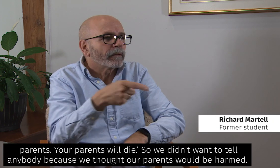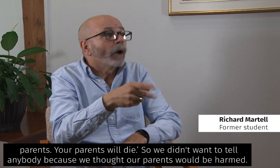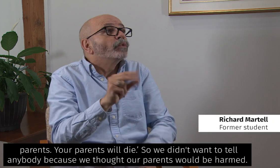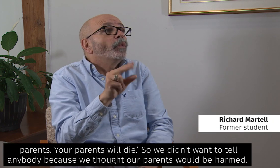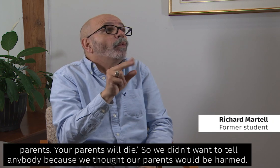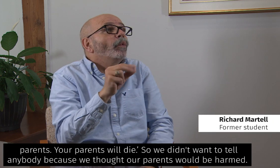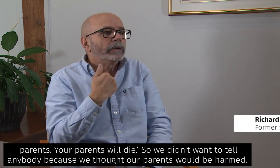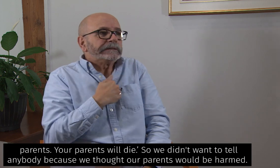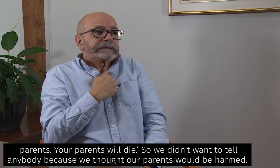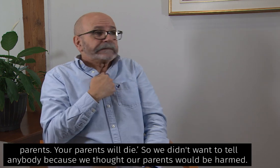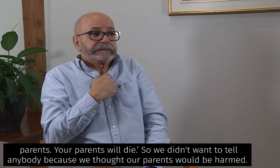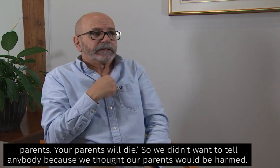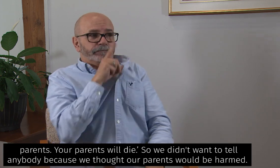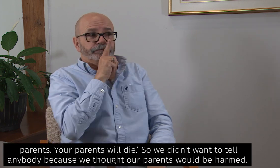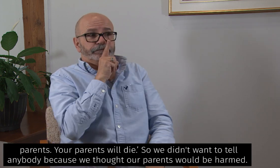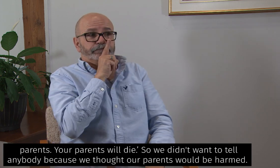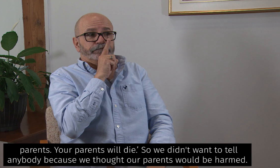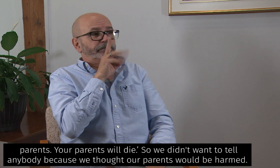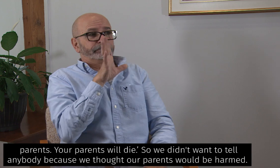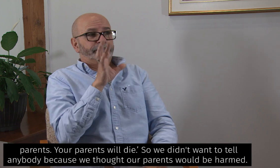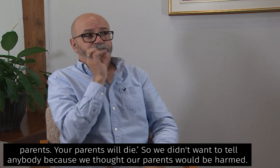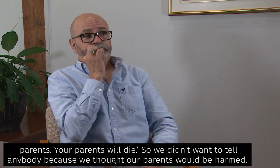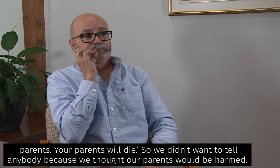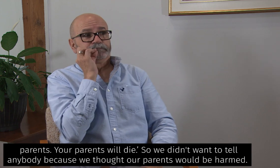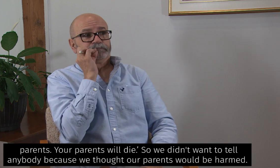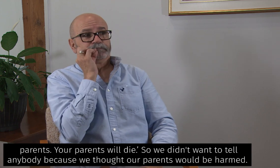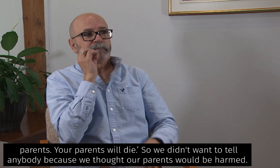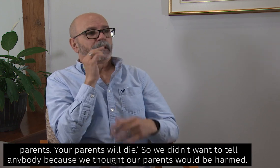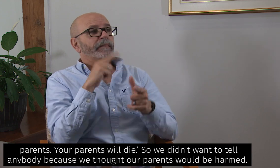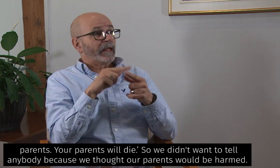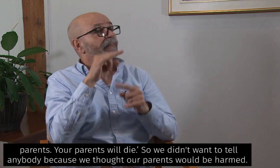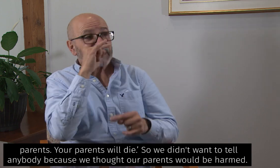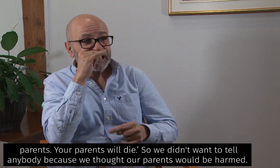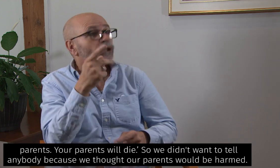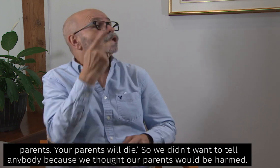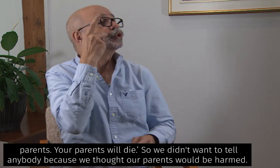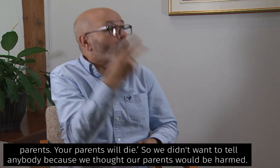parents will die. And so we we didn't want to tell anybody because we thought our parents would be harmed.